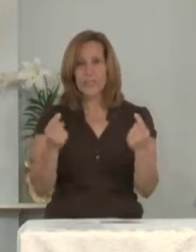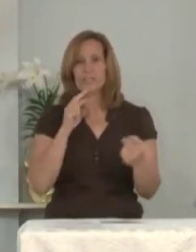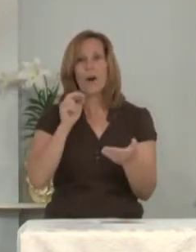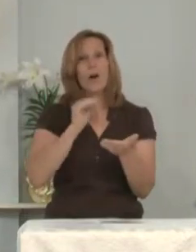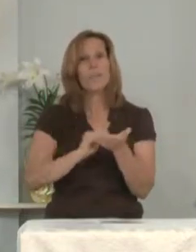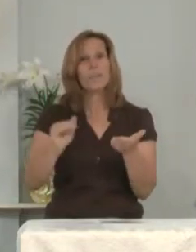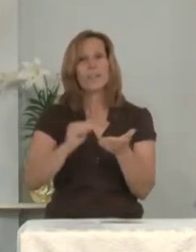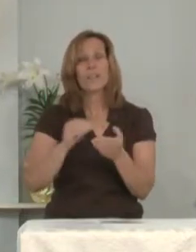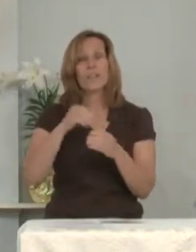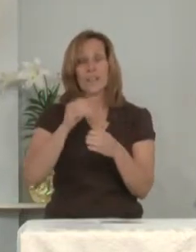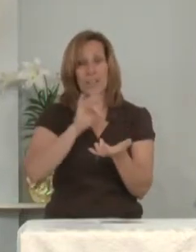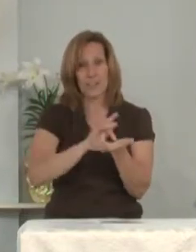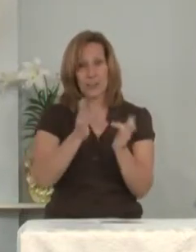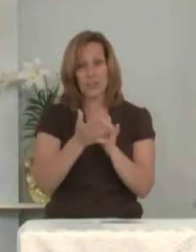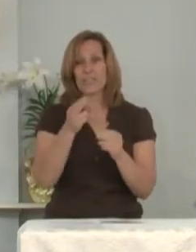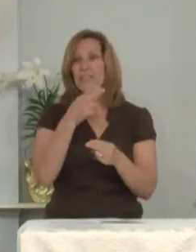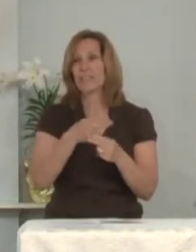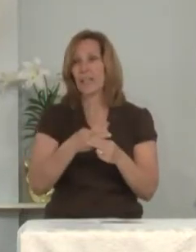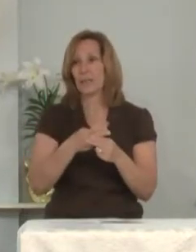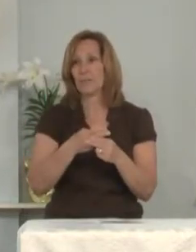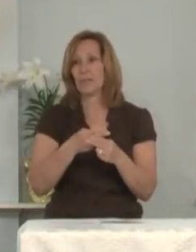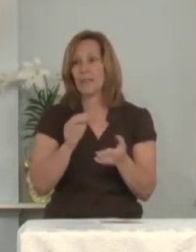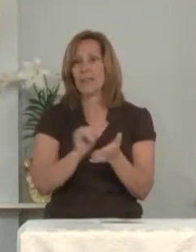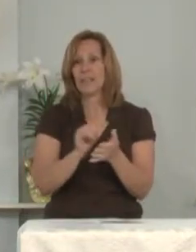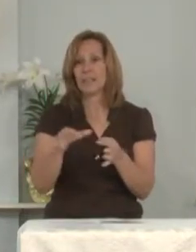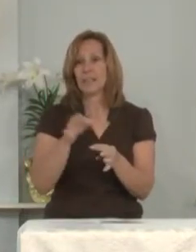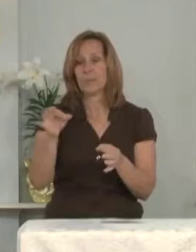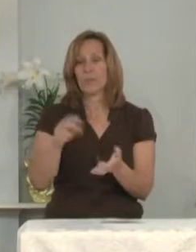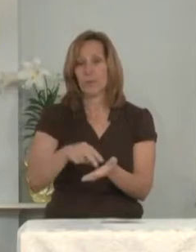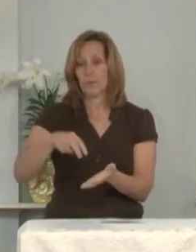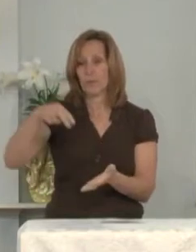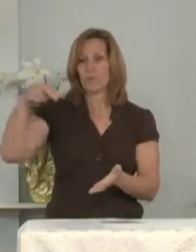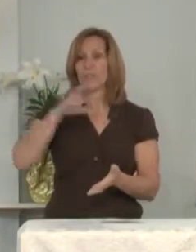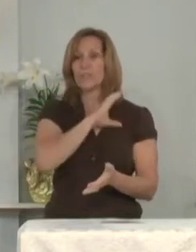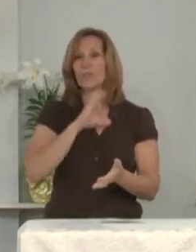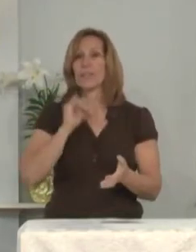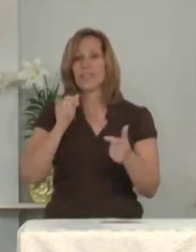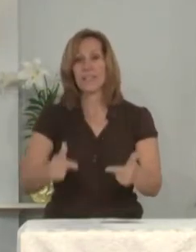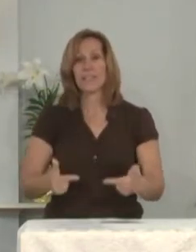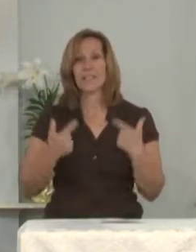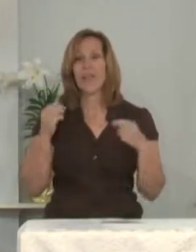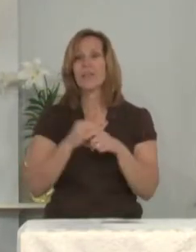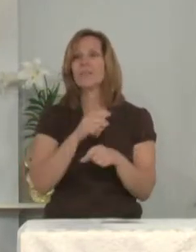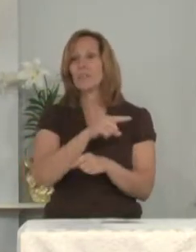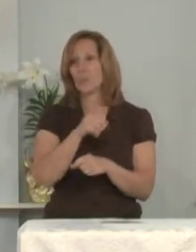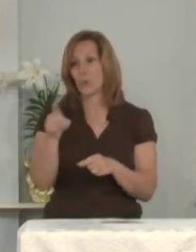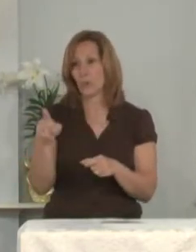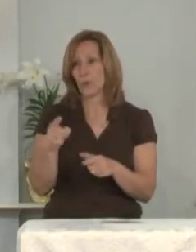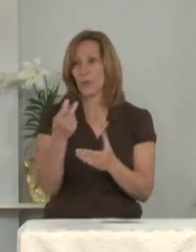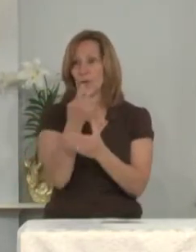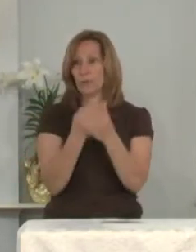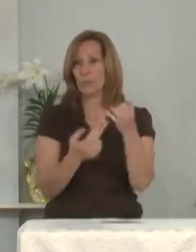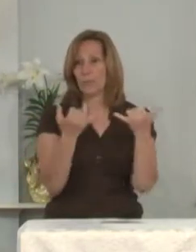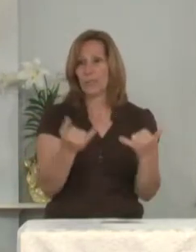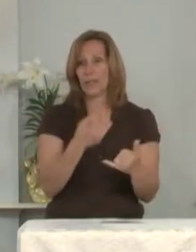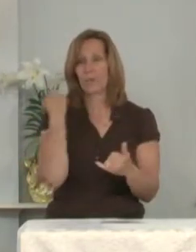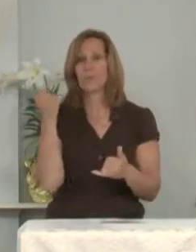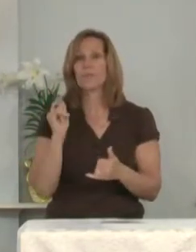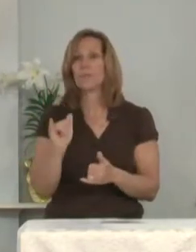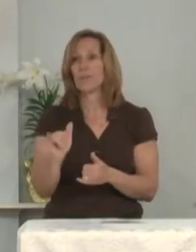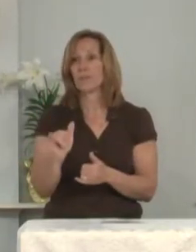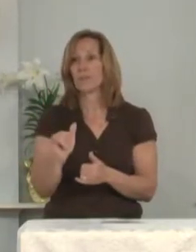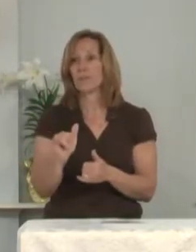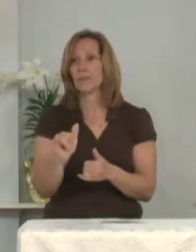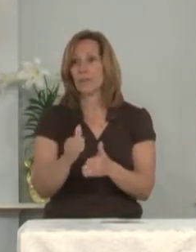forgiven in Jesus' name, and that the spirit of the risen Christ is alive in you, both now and forever.